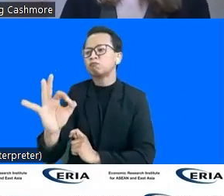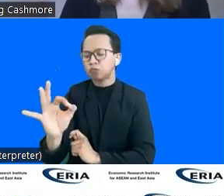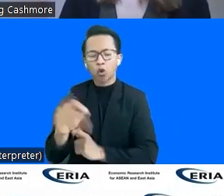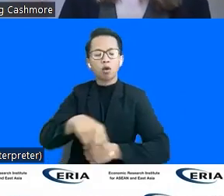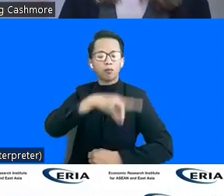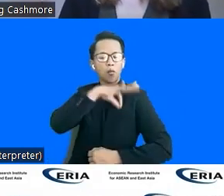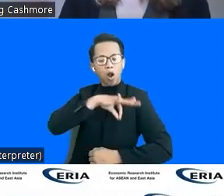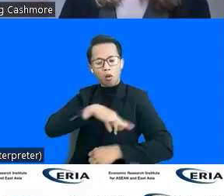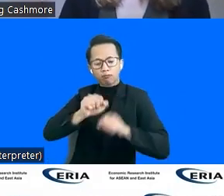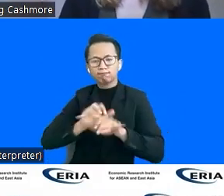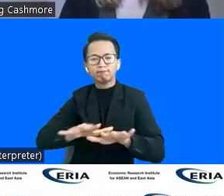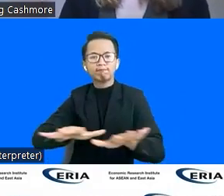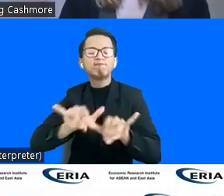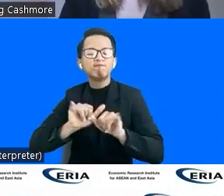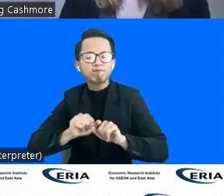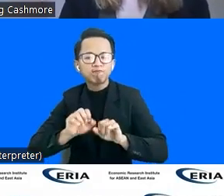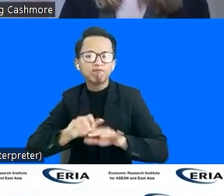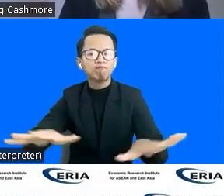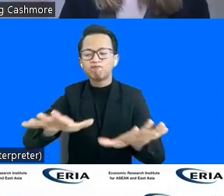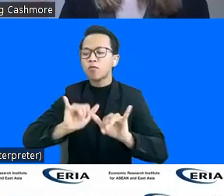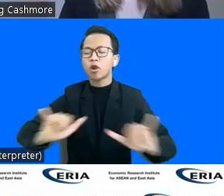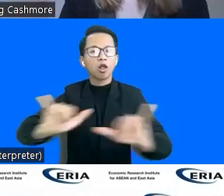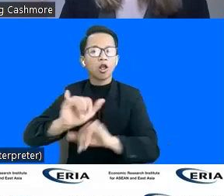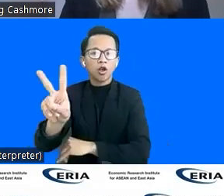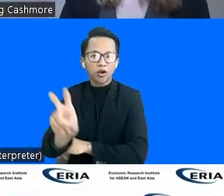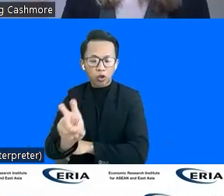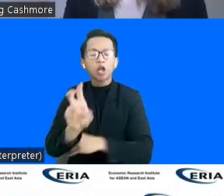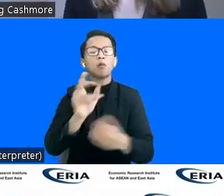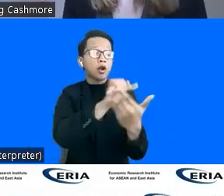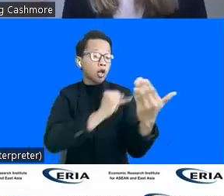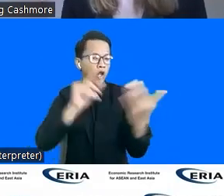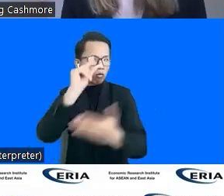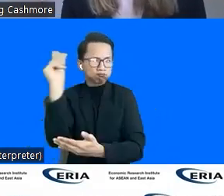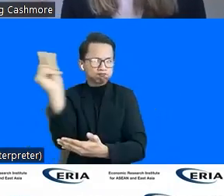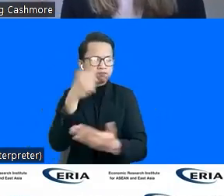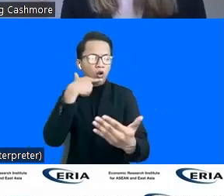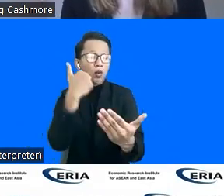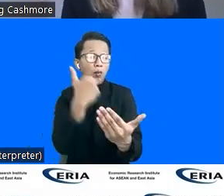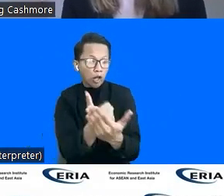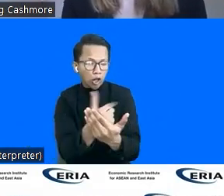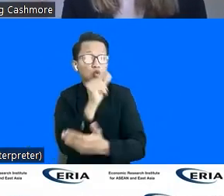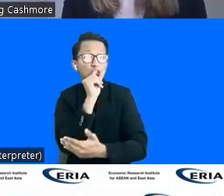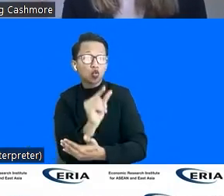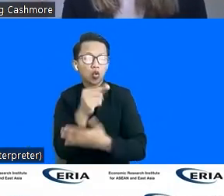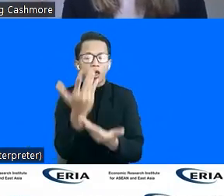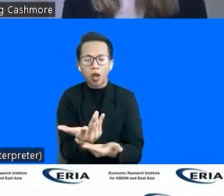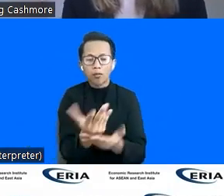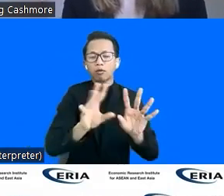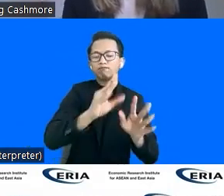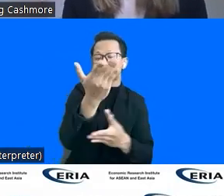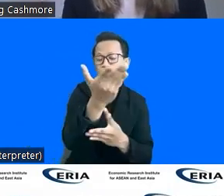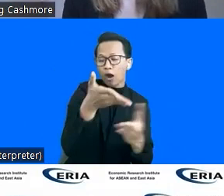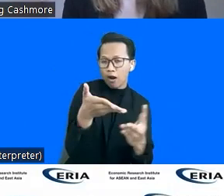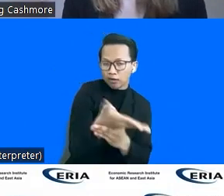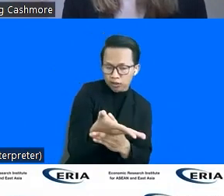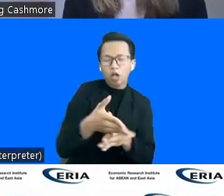So universal design, again, is really important in promoting accessibility and inclusion in the in the built